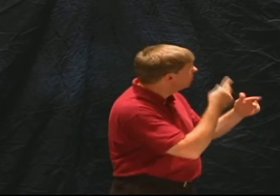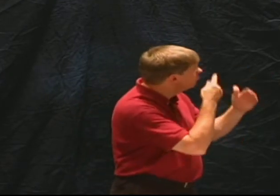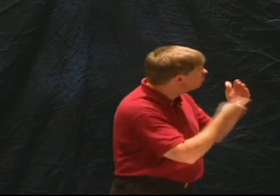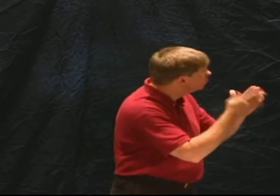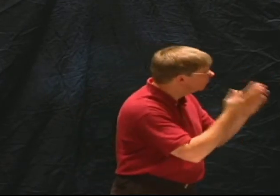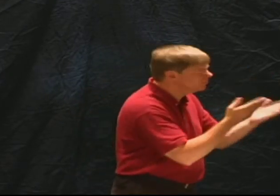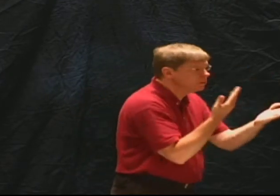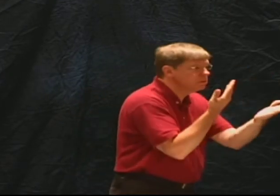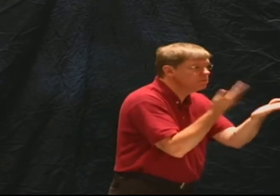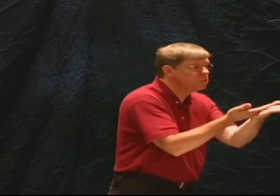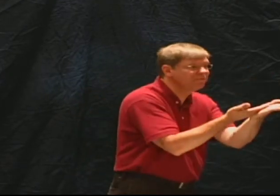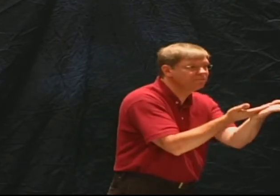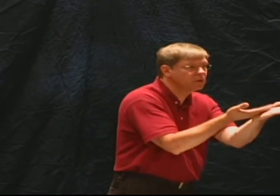is the proof of prophecy